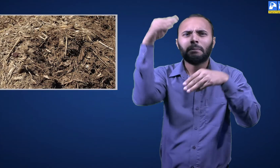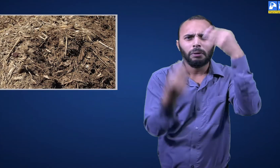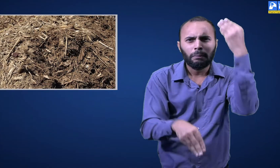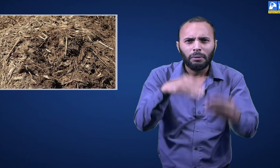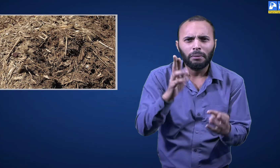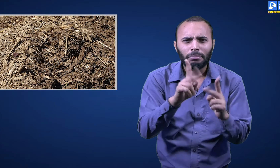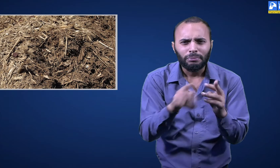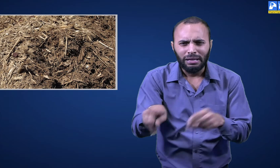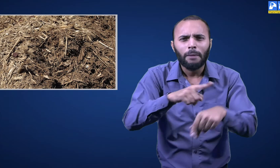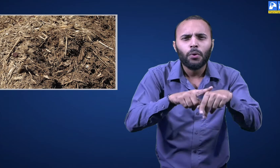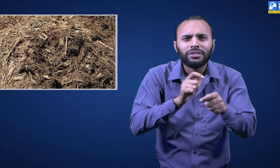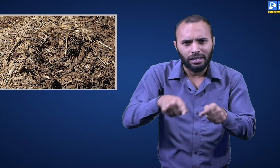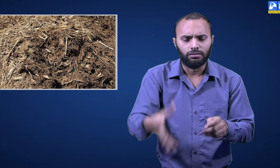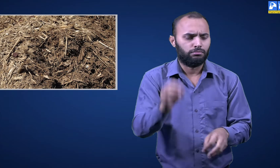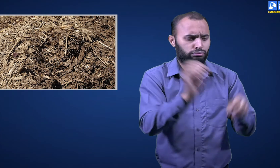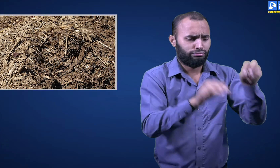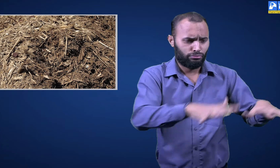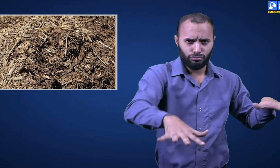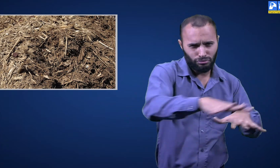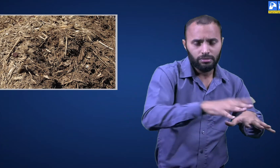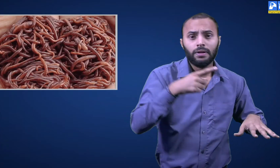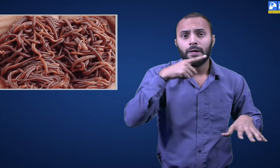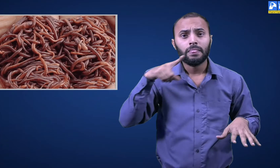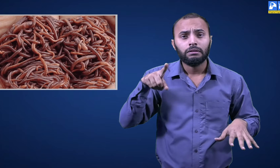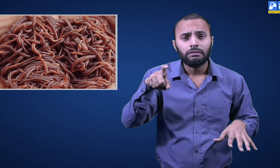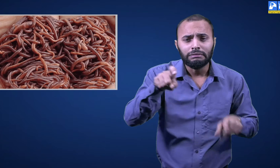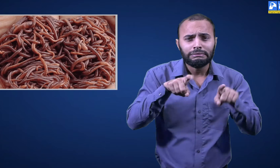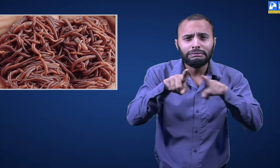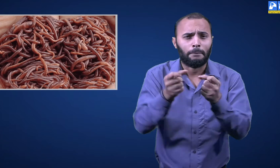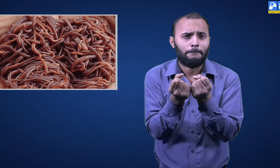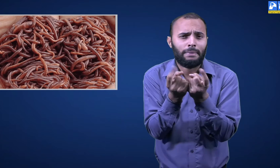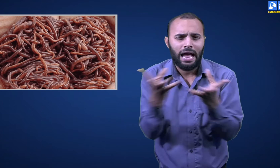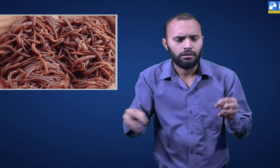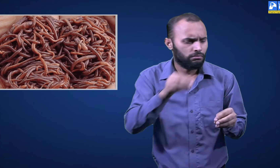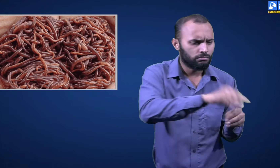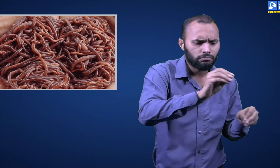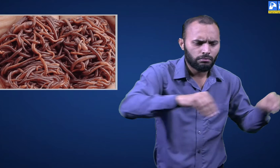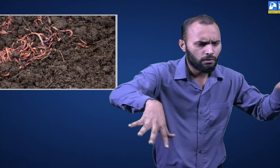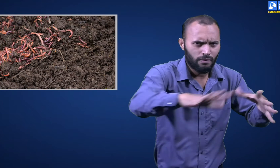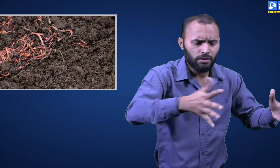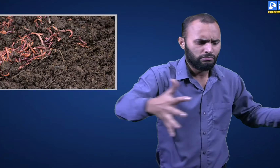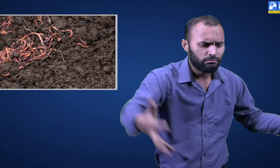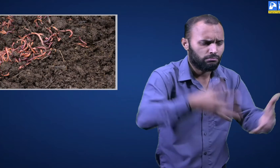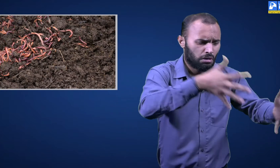with red worms for some duration and and later